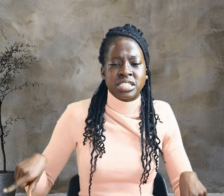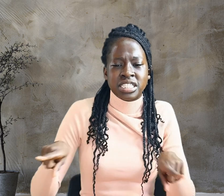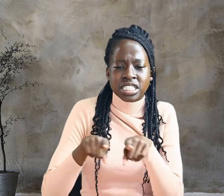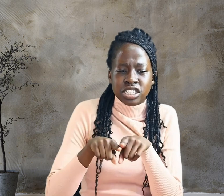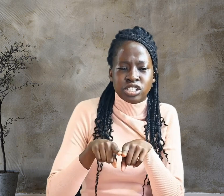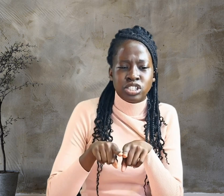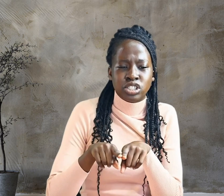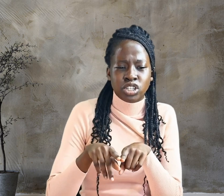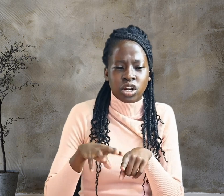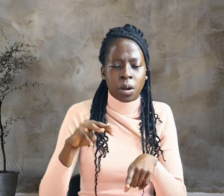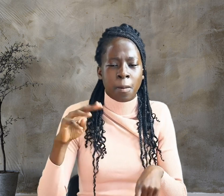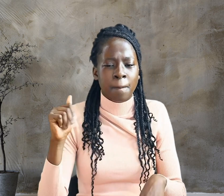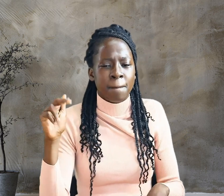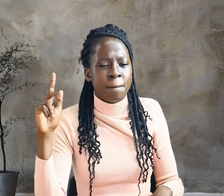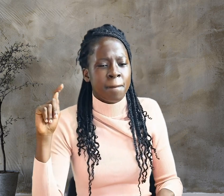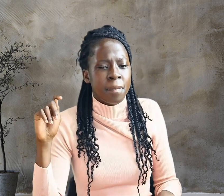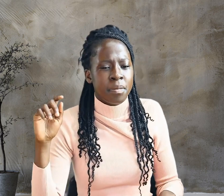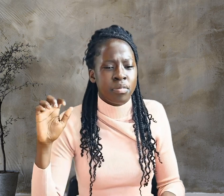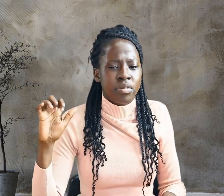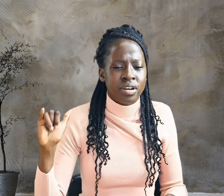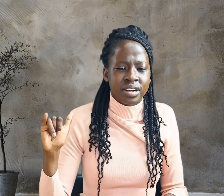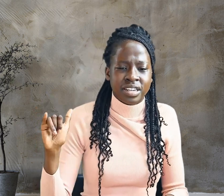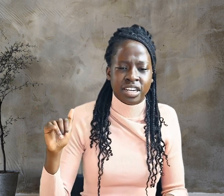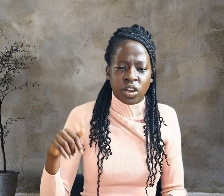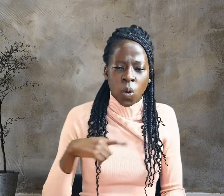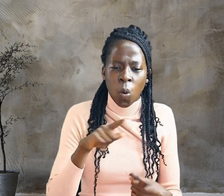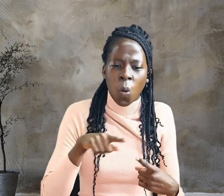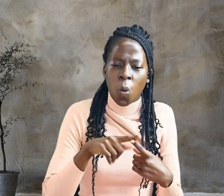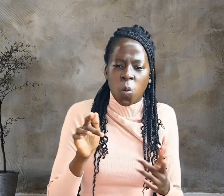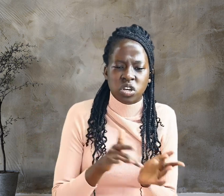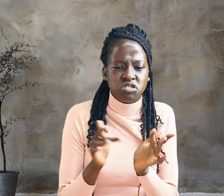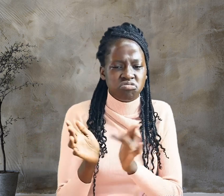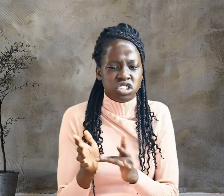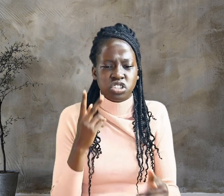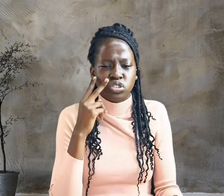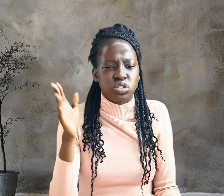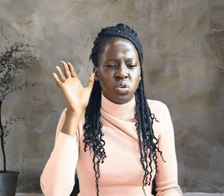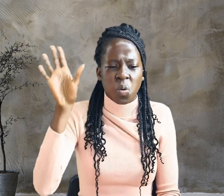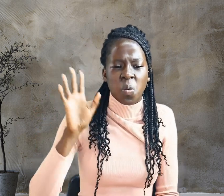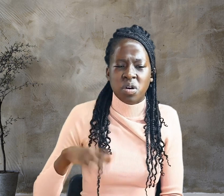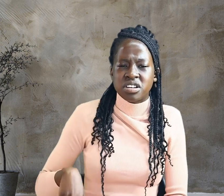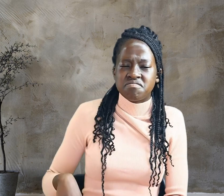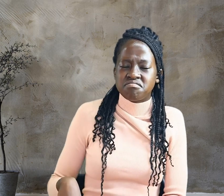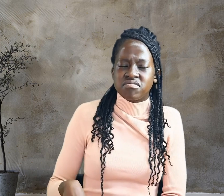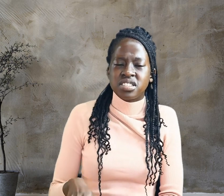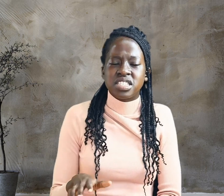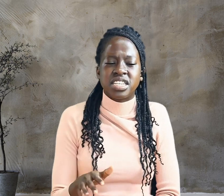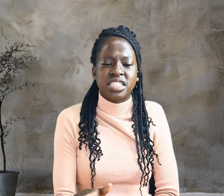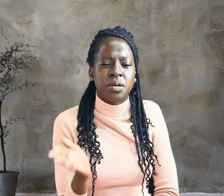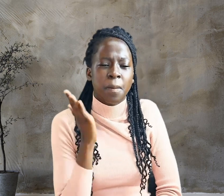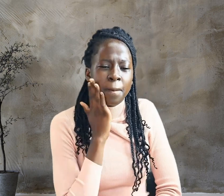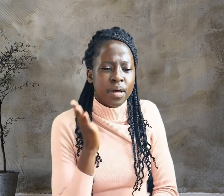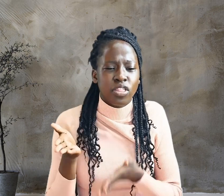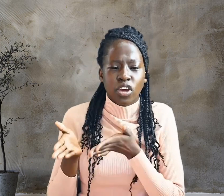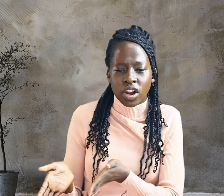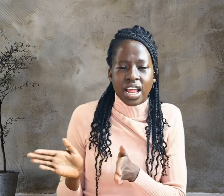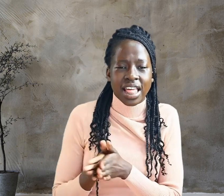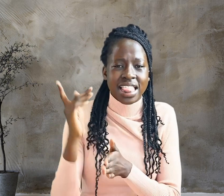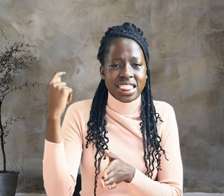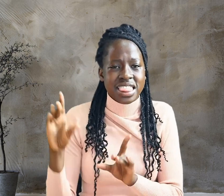When Jesus saw his mother there and the disciple whom he loved standing nearby, he said